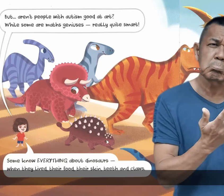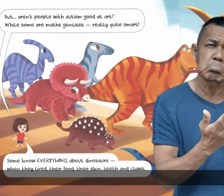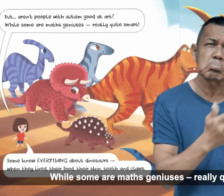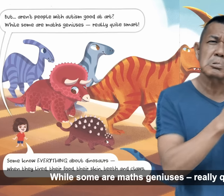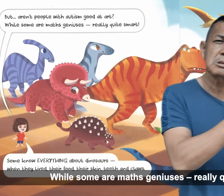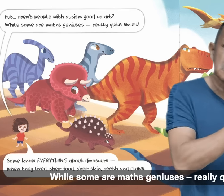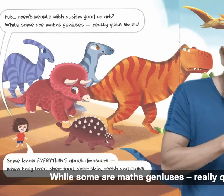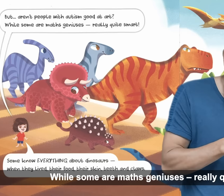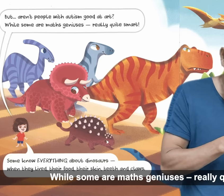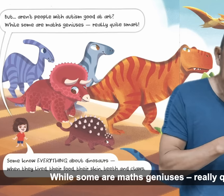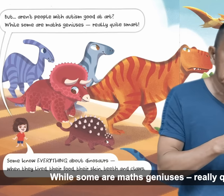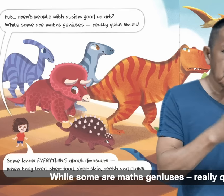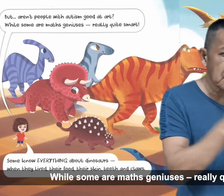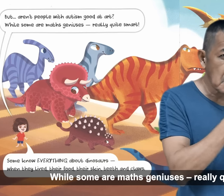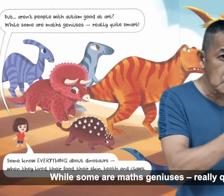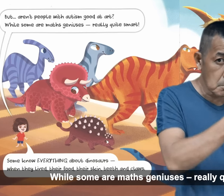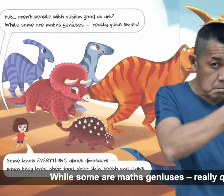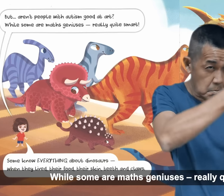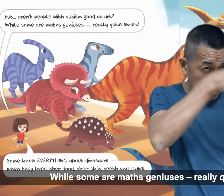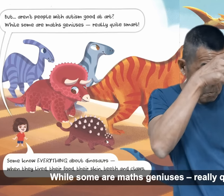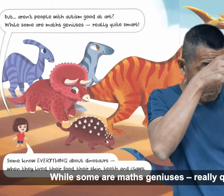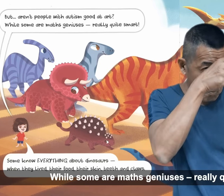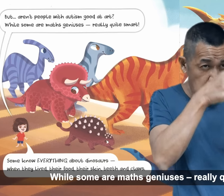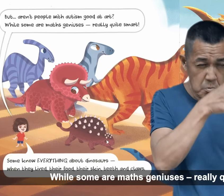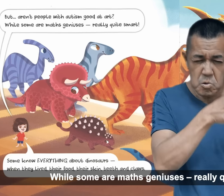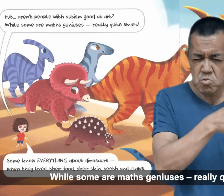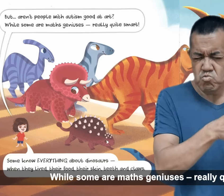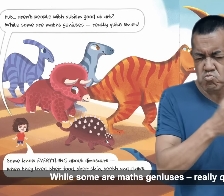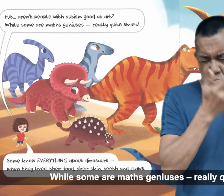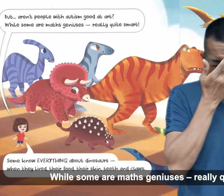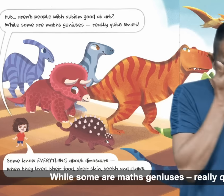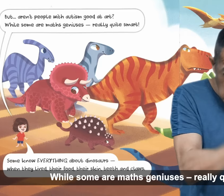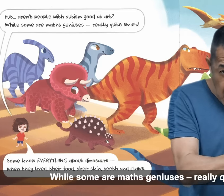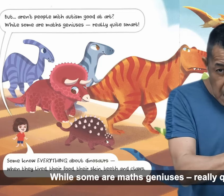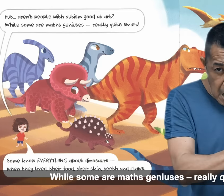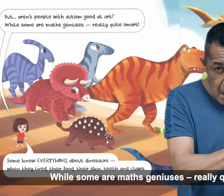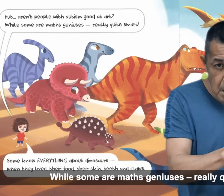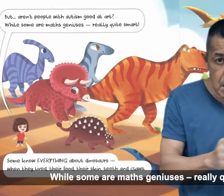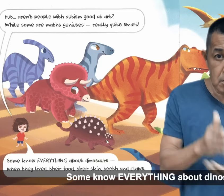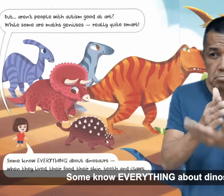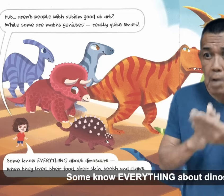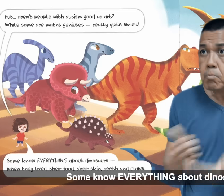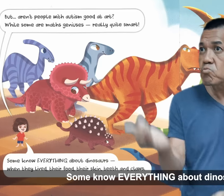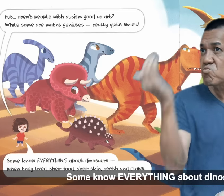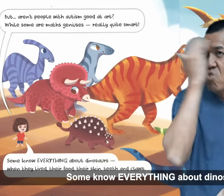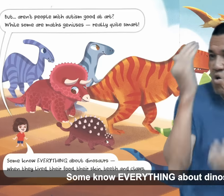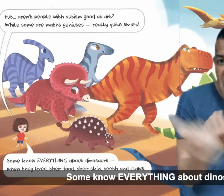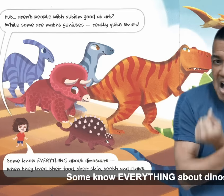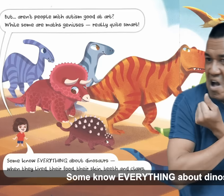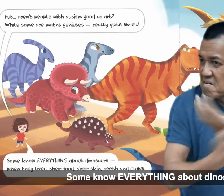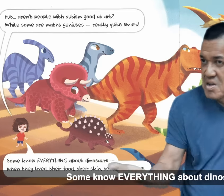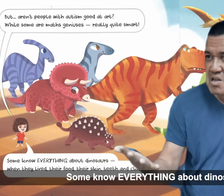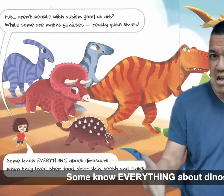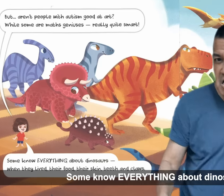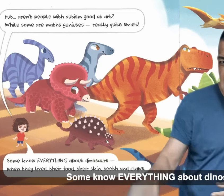Well, some are math geniuses. Really quite smart. Some know everything